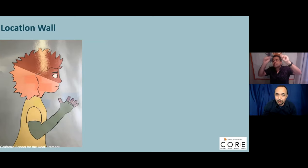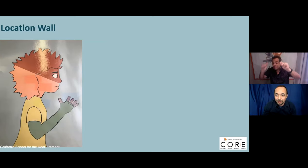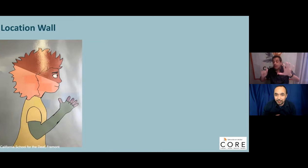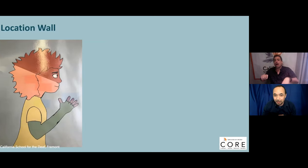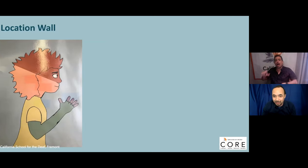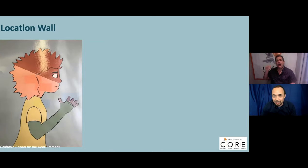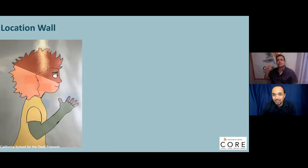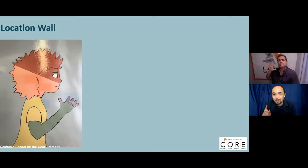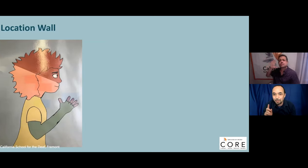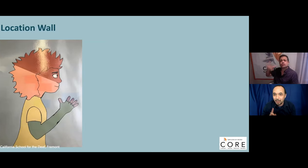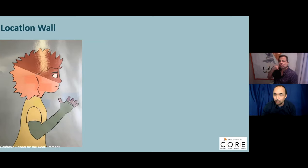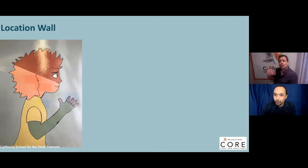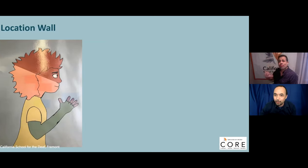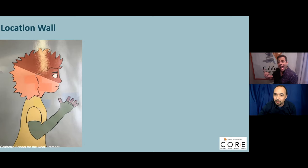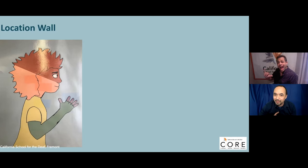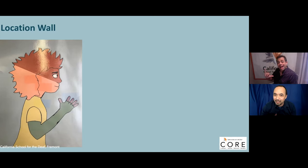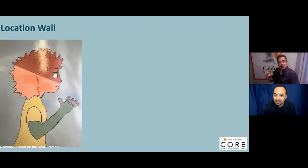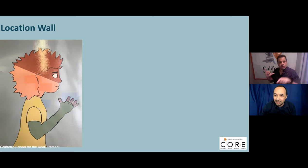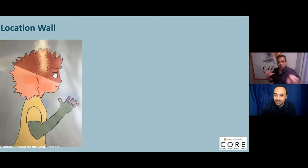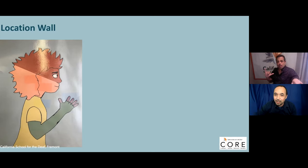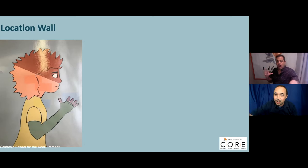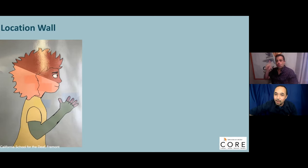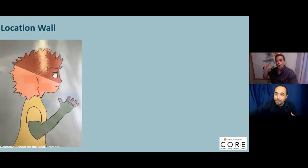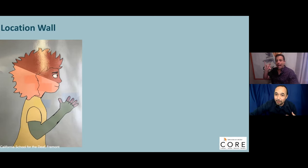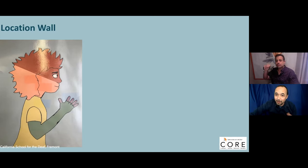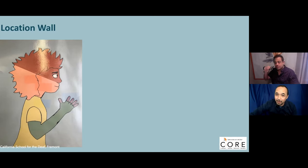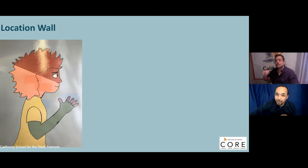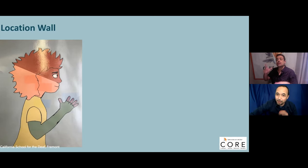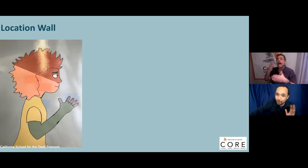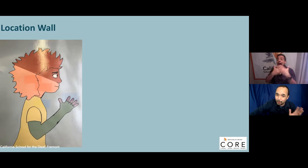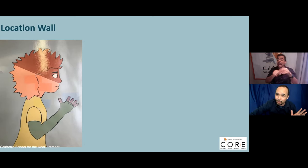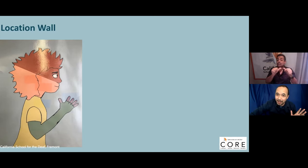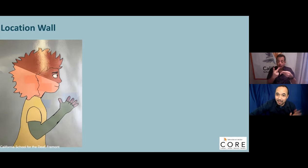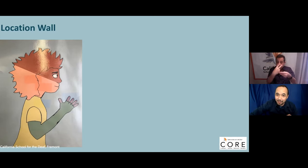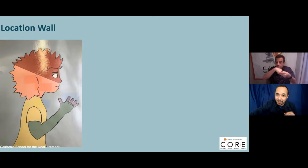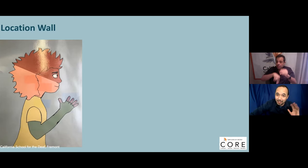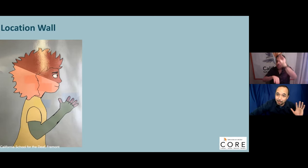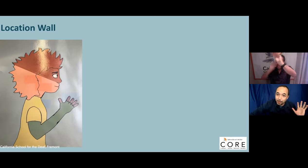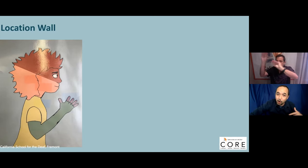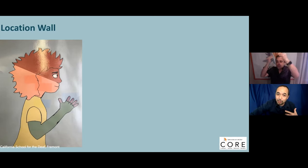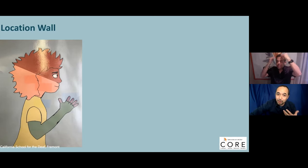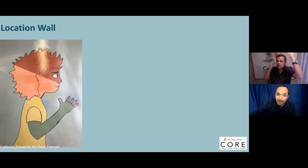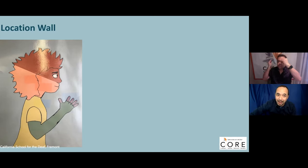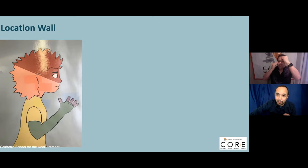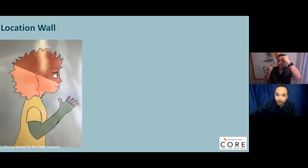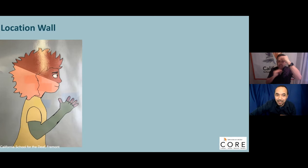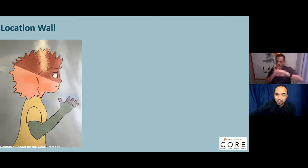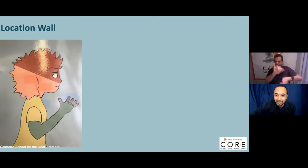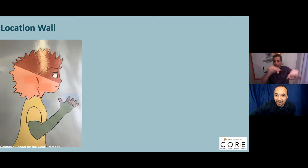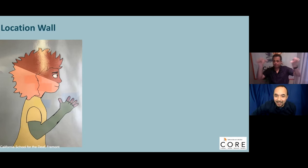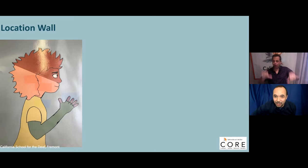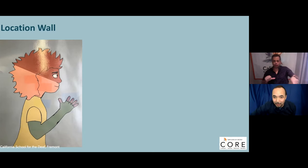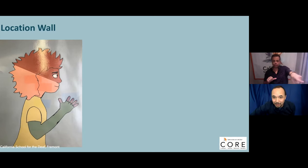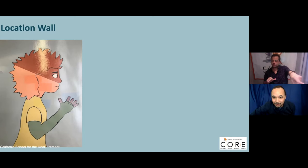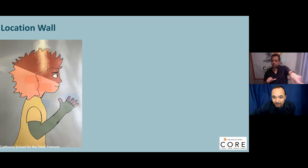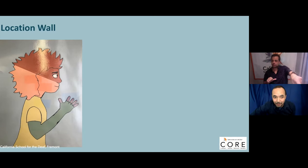schools, we've got the ABCs, we've got words, we've got signs, right? You're familiar with that kind of idea. But we also have location